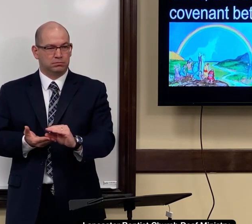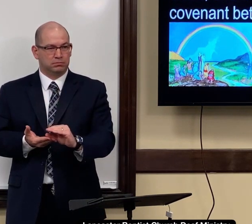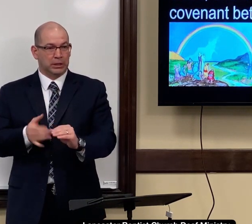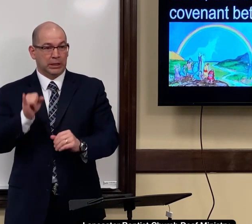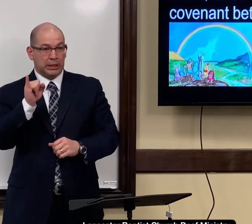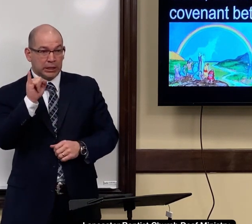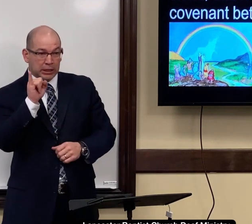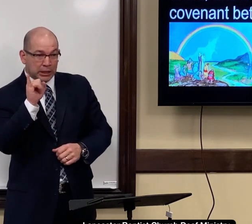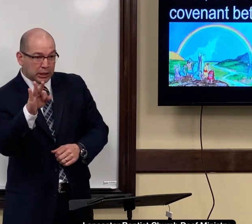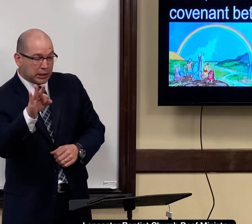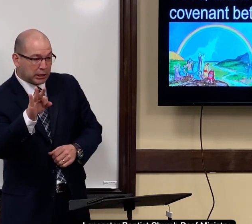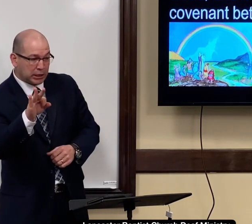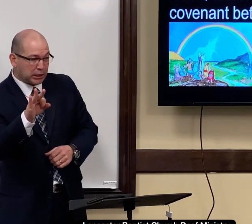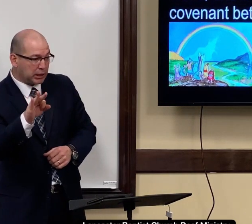lost...